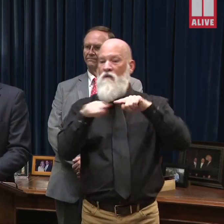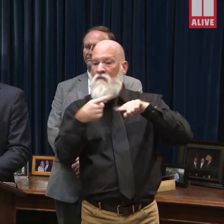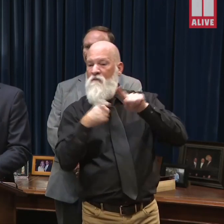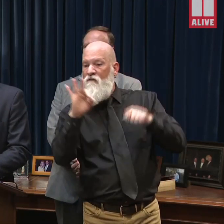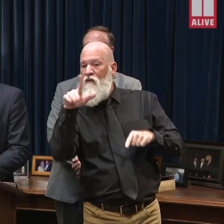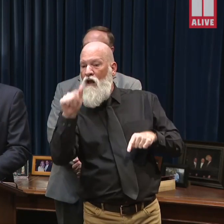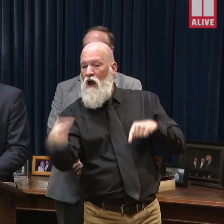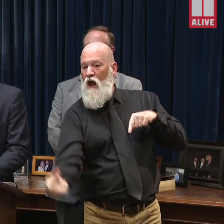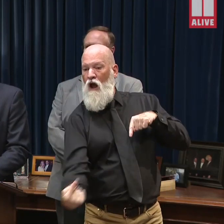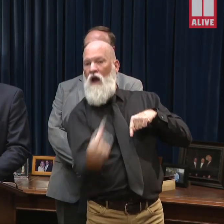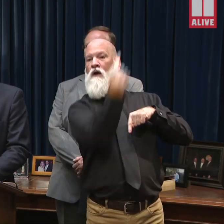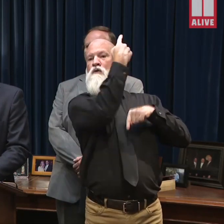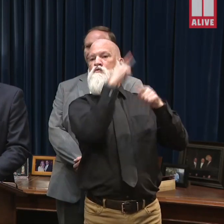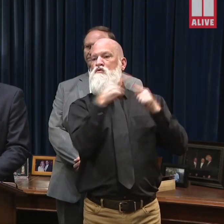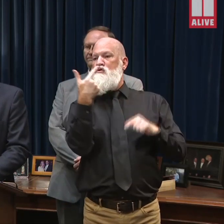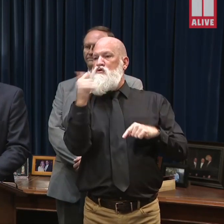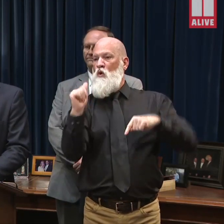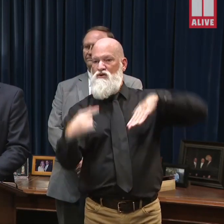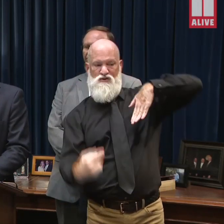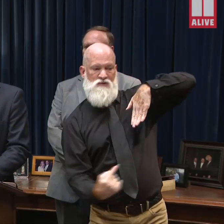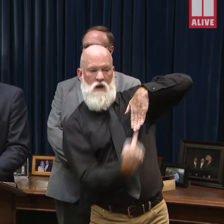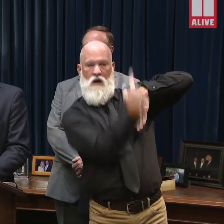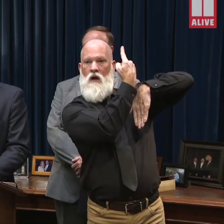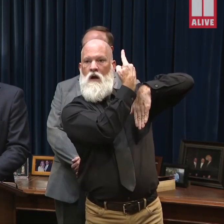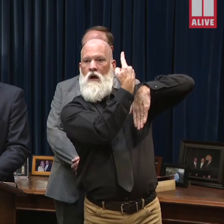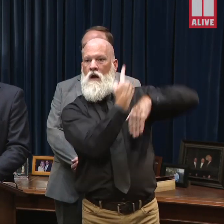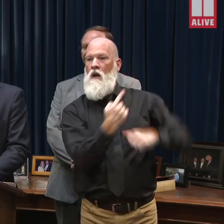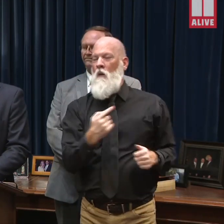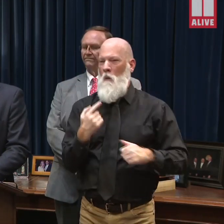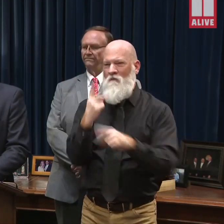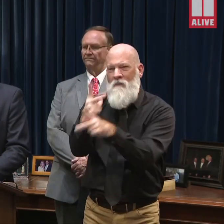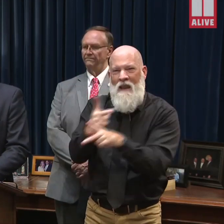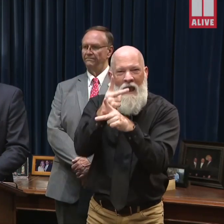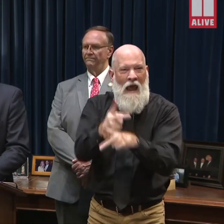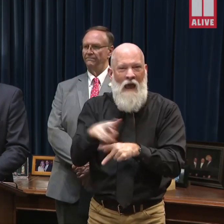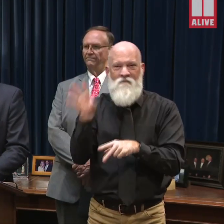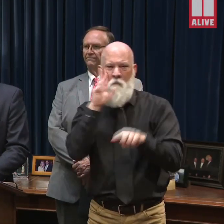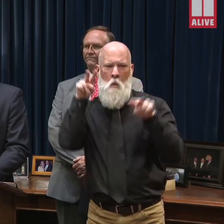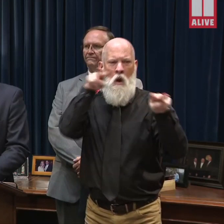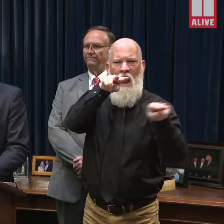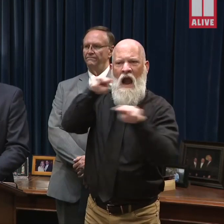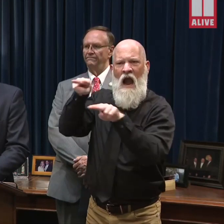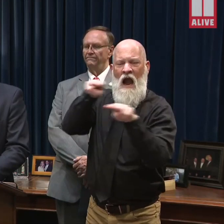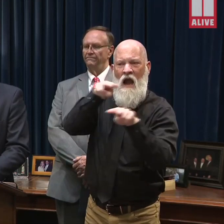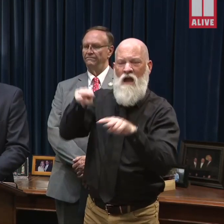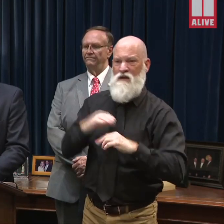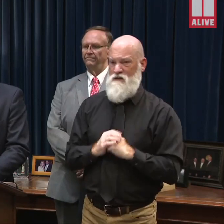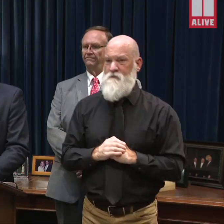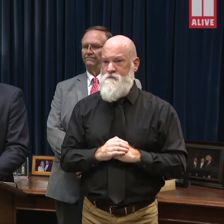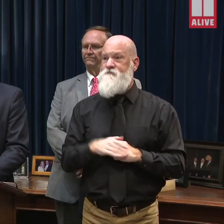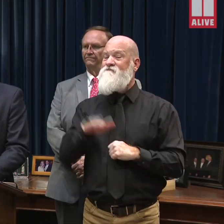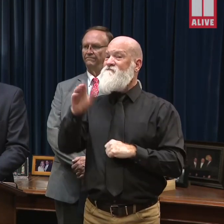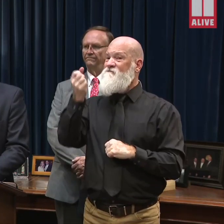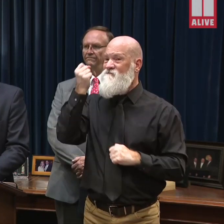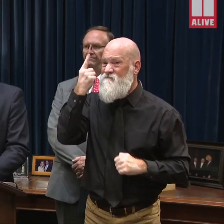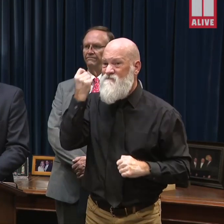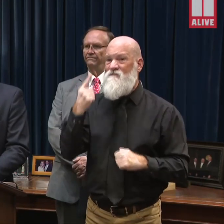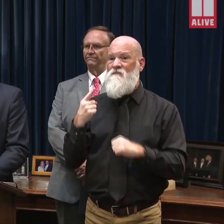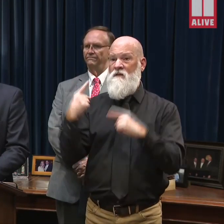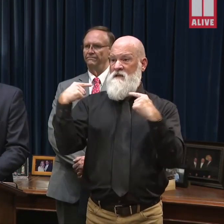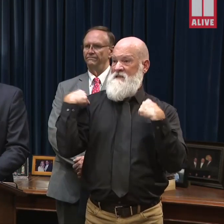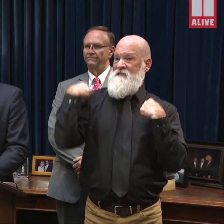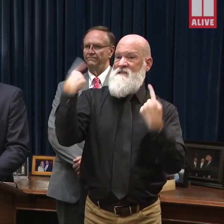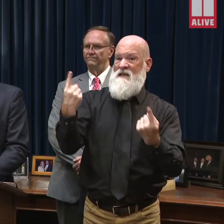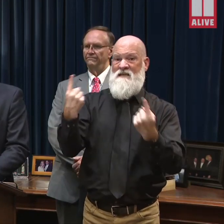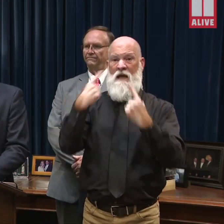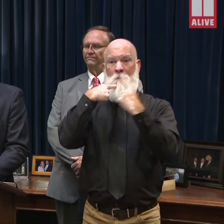Your safety is vitally important. Be vigilant. We have not yet declared a state of emergency. But we